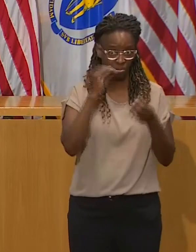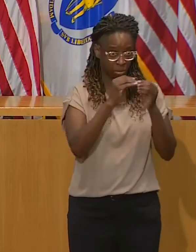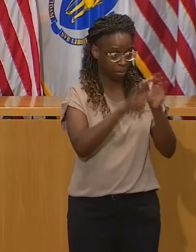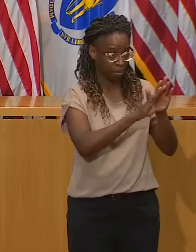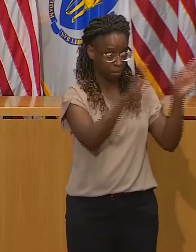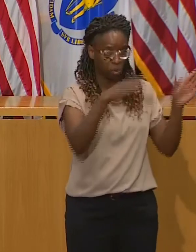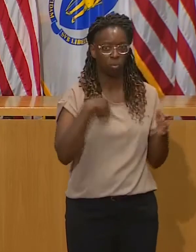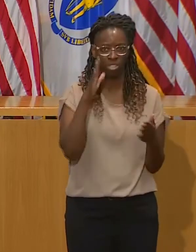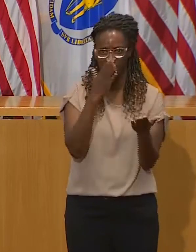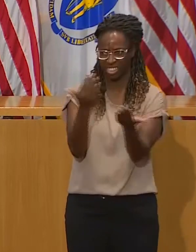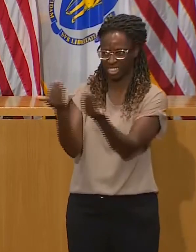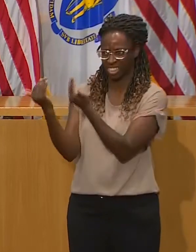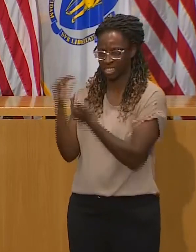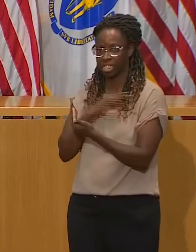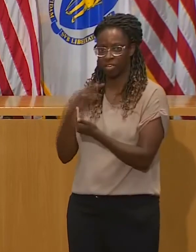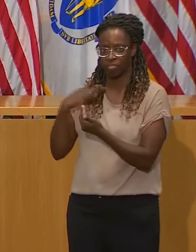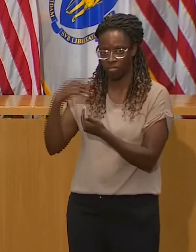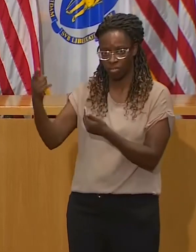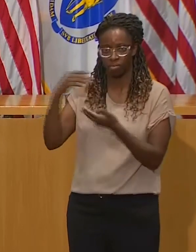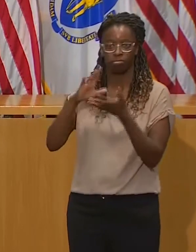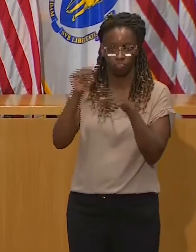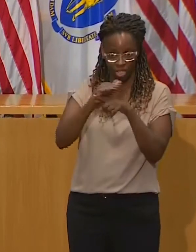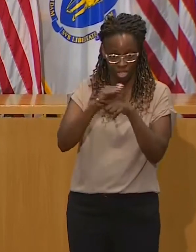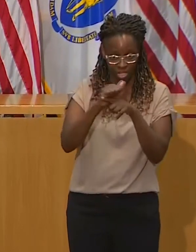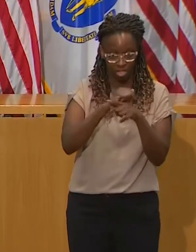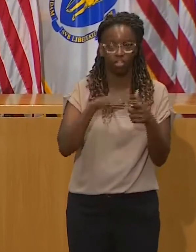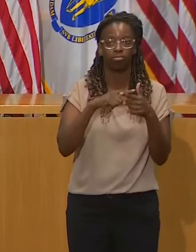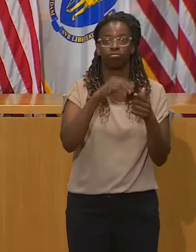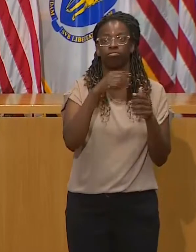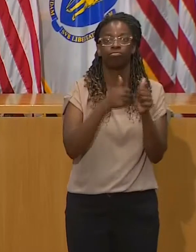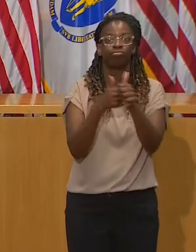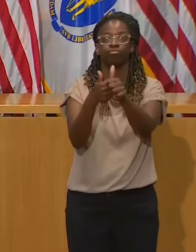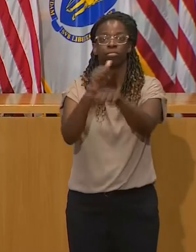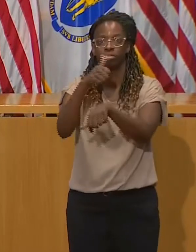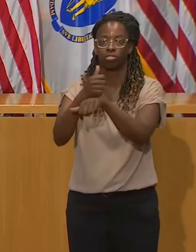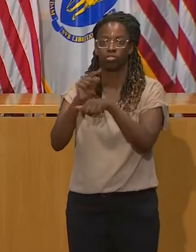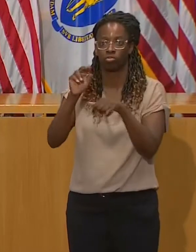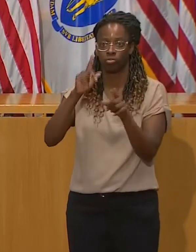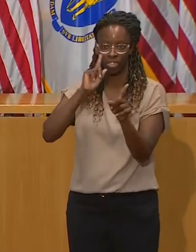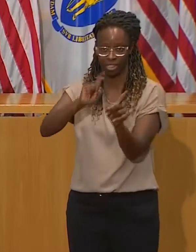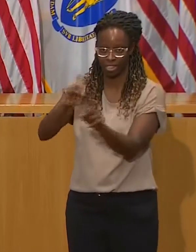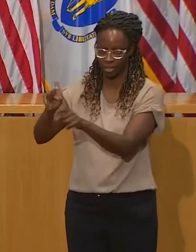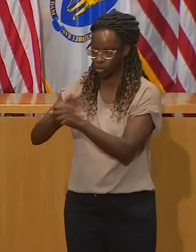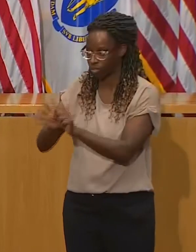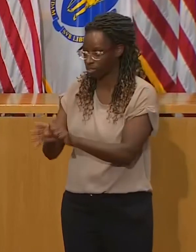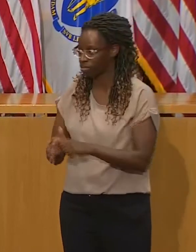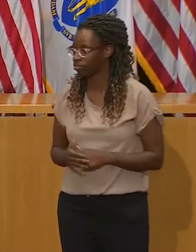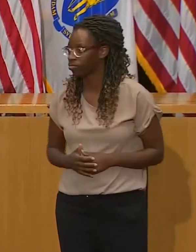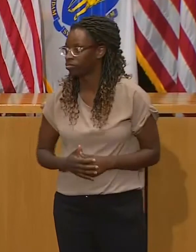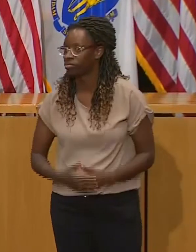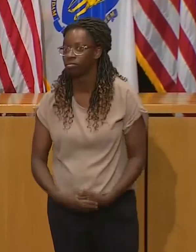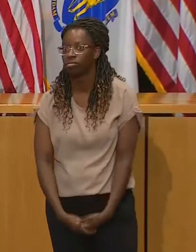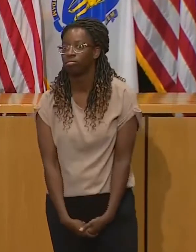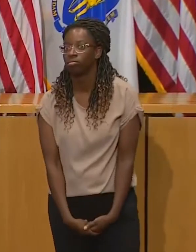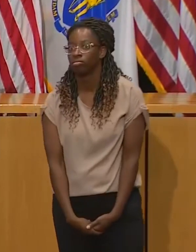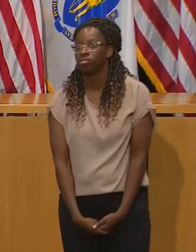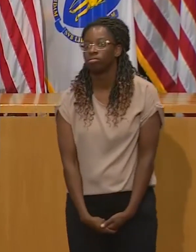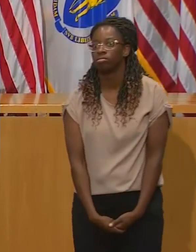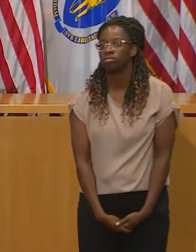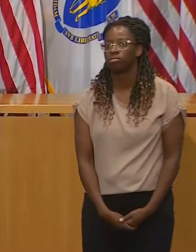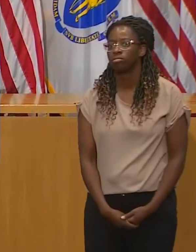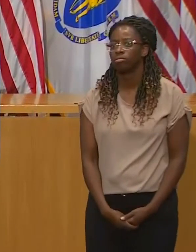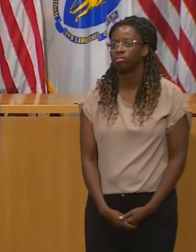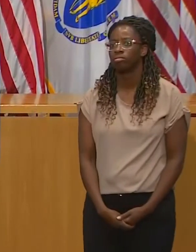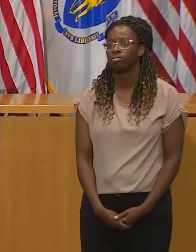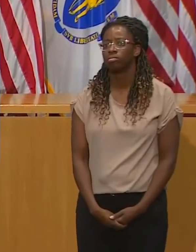to your Thanksgiving guidance for in-person people who are going to do the in-person family gatherings that are small. So much for listening to me. You